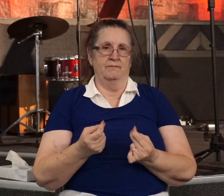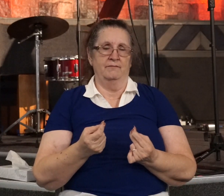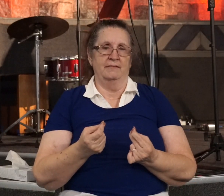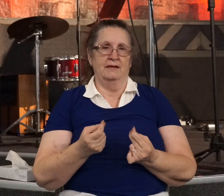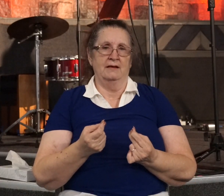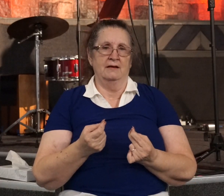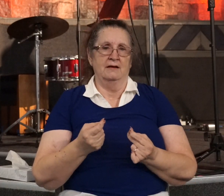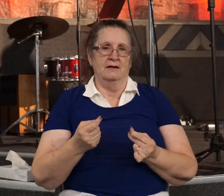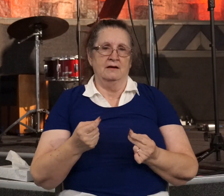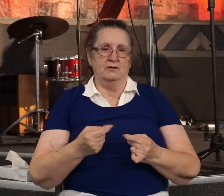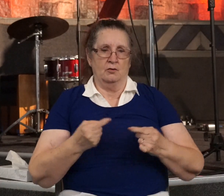He stopped kicking them.